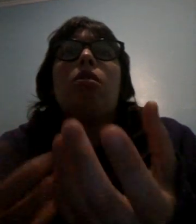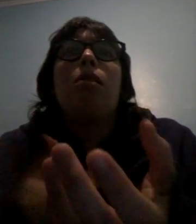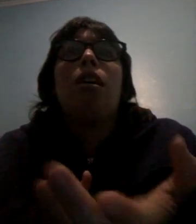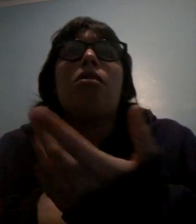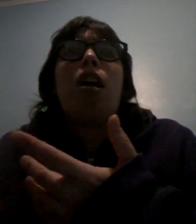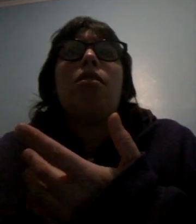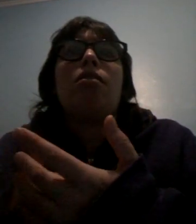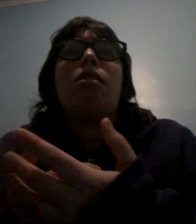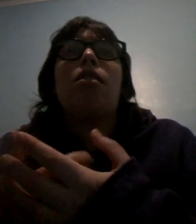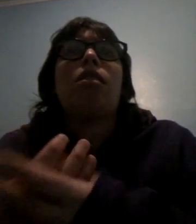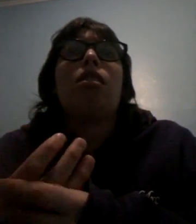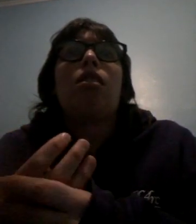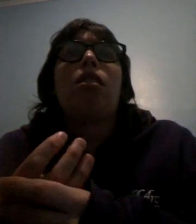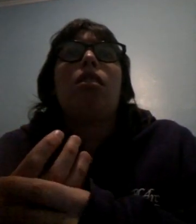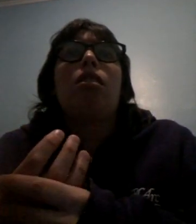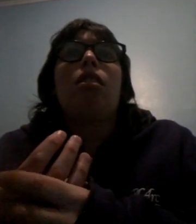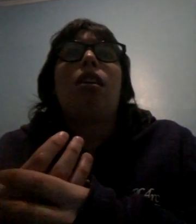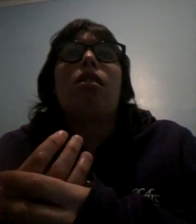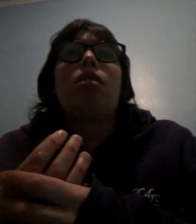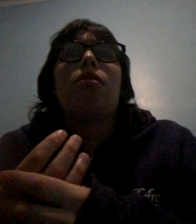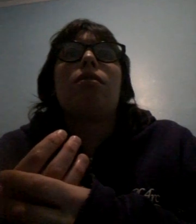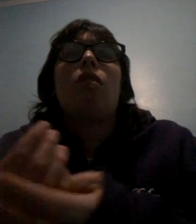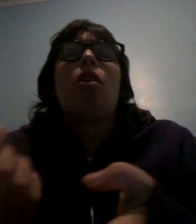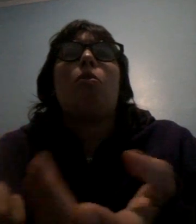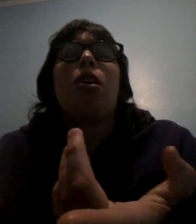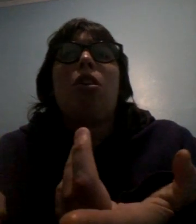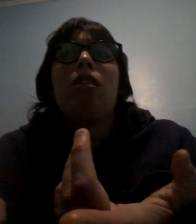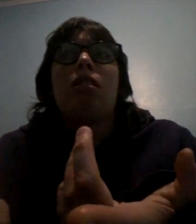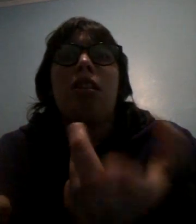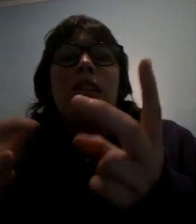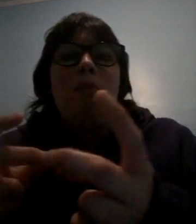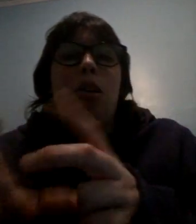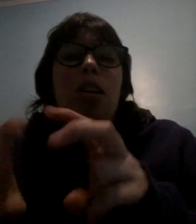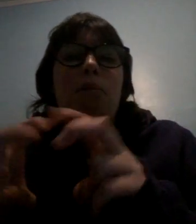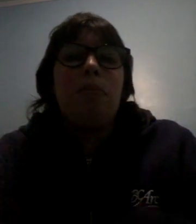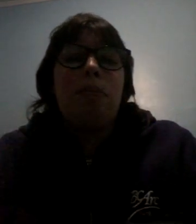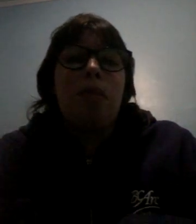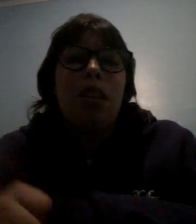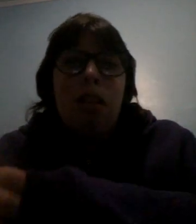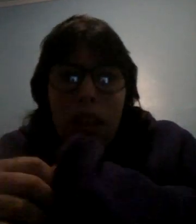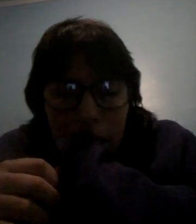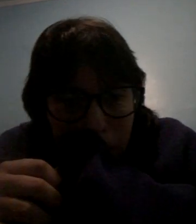someone that's autistic that well we call it the day program and